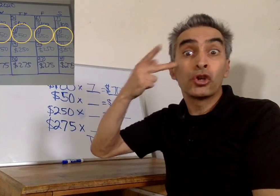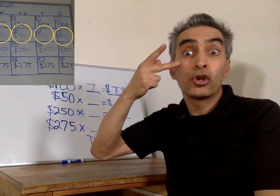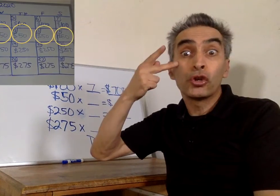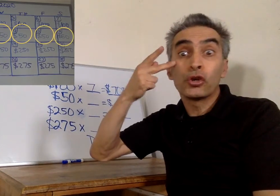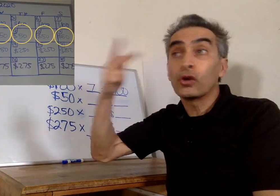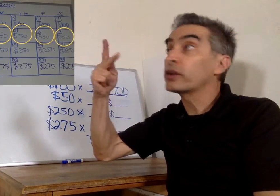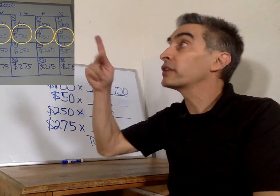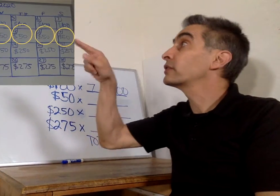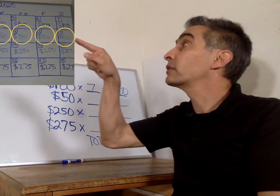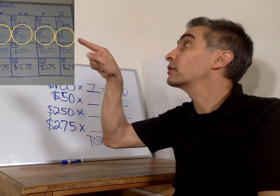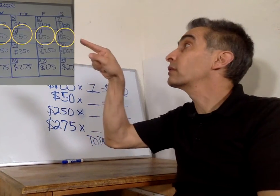Notice.